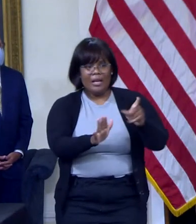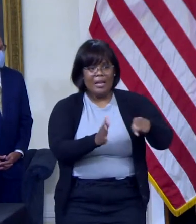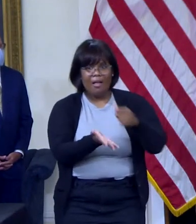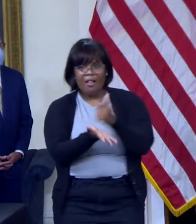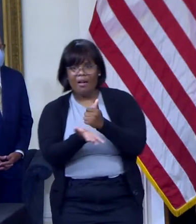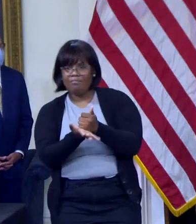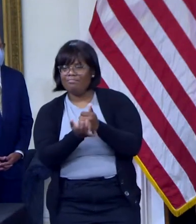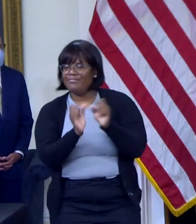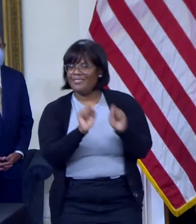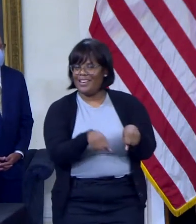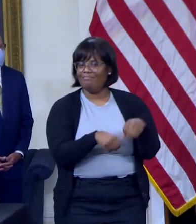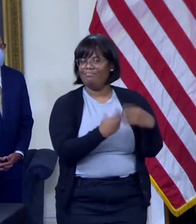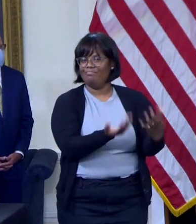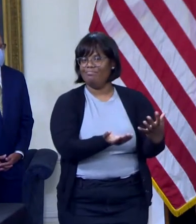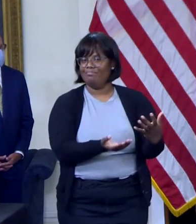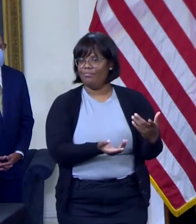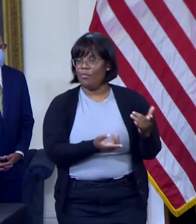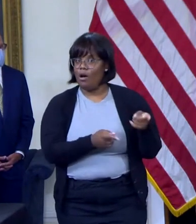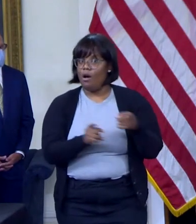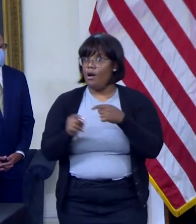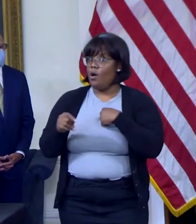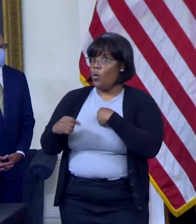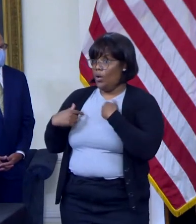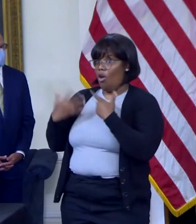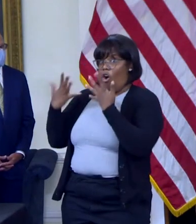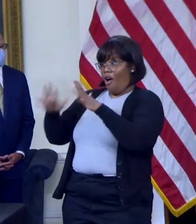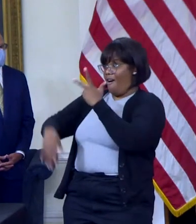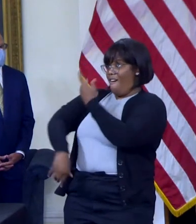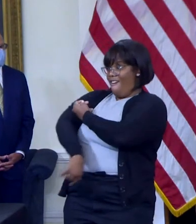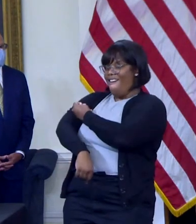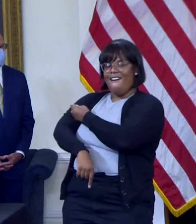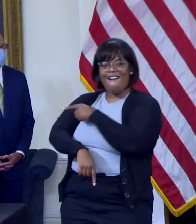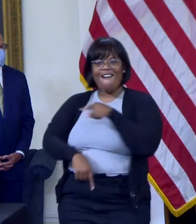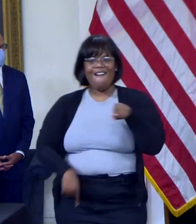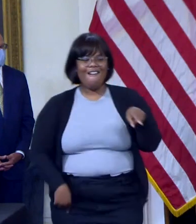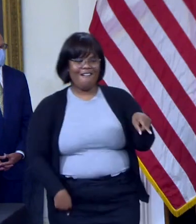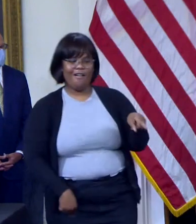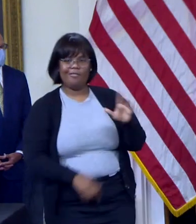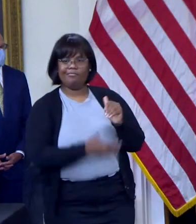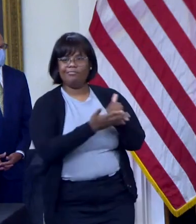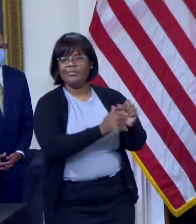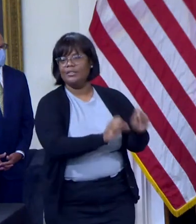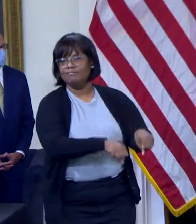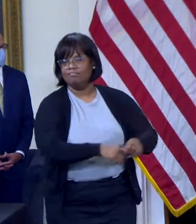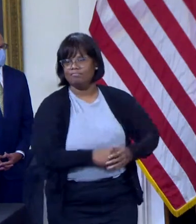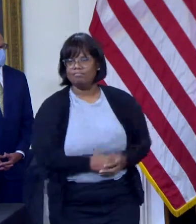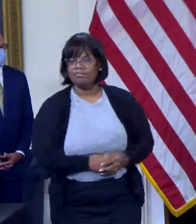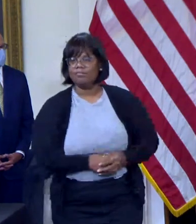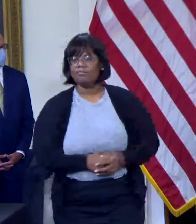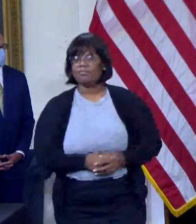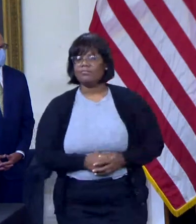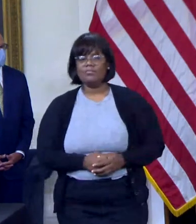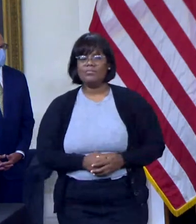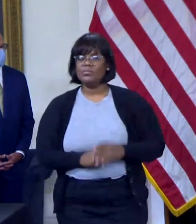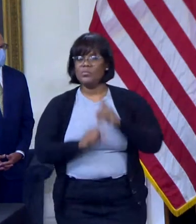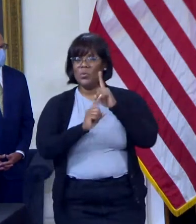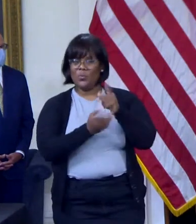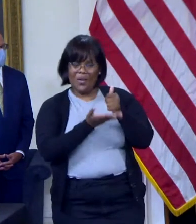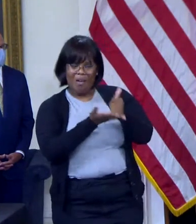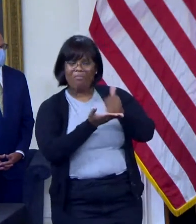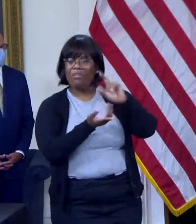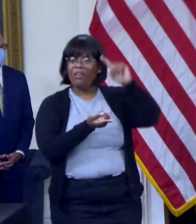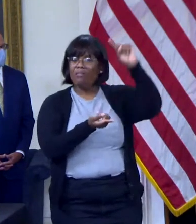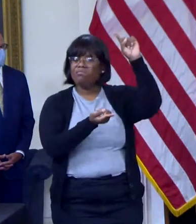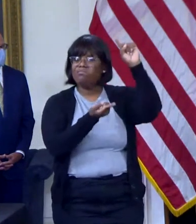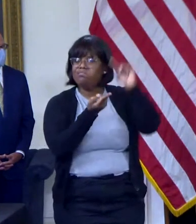we've done everything within our power to limit the risk and ensure that we are doing everything we can